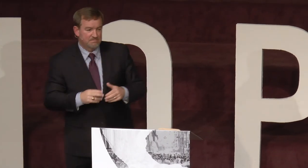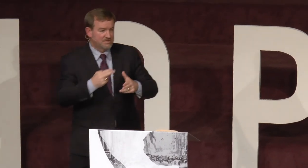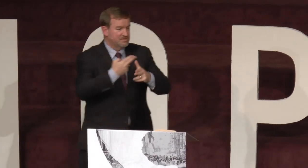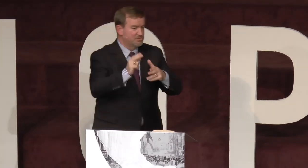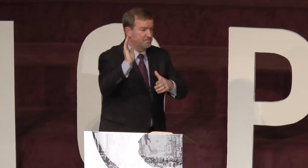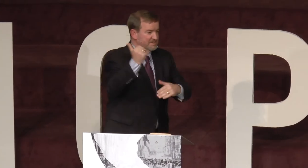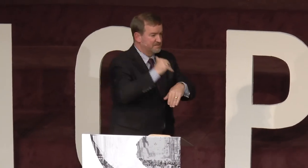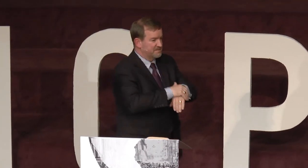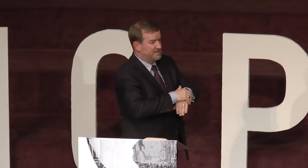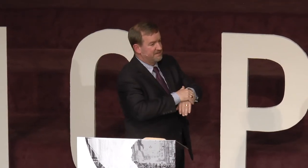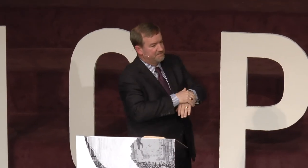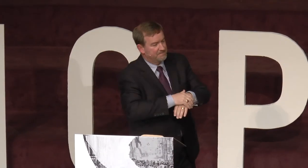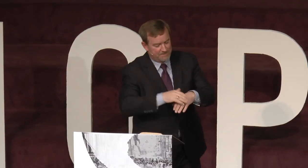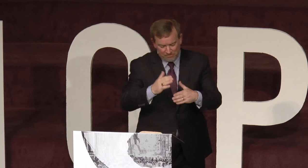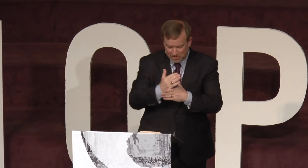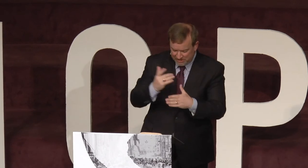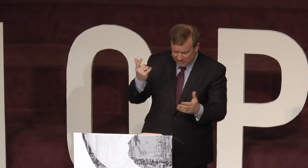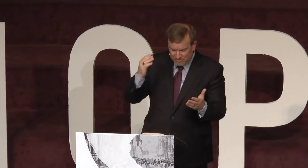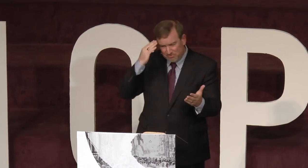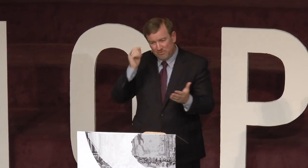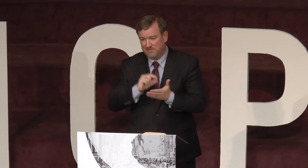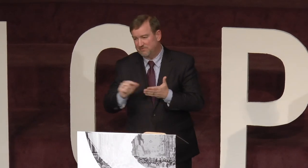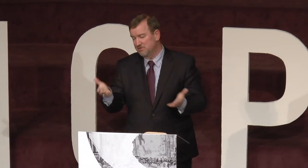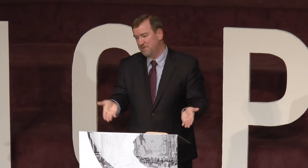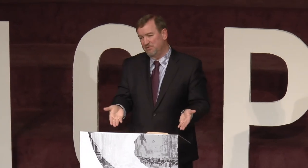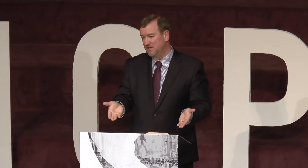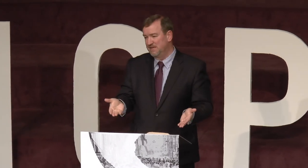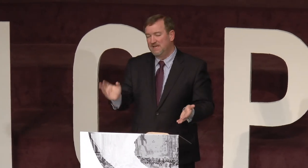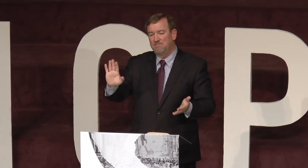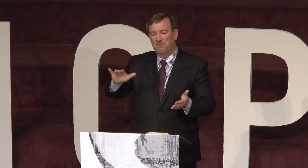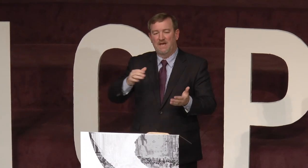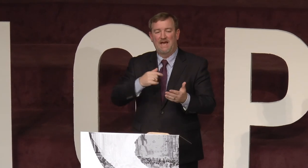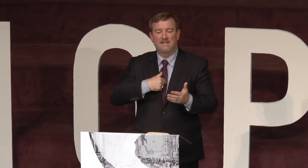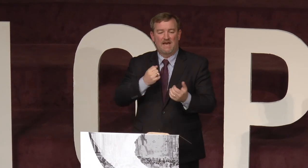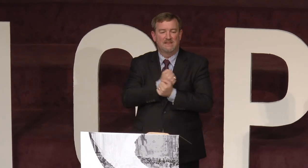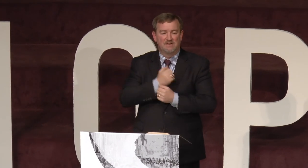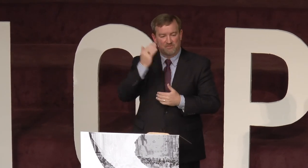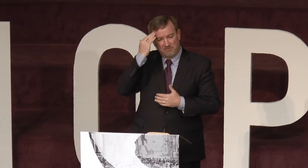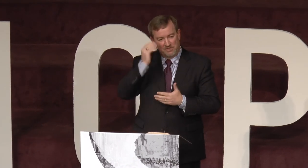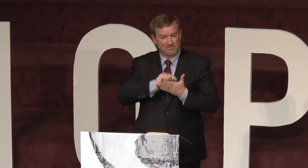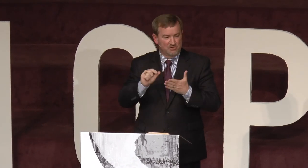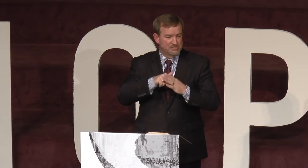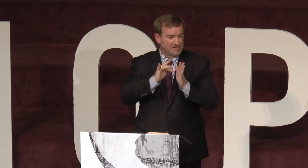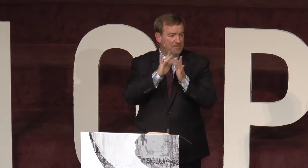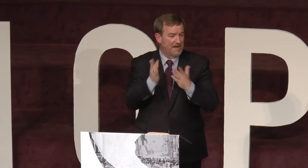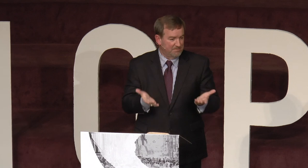Just a short message tonight. But I want to share, you know this verse, by the way. By the way, I love the familiar verses in our Bible.